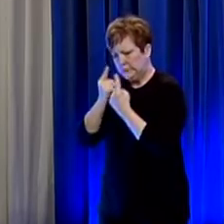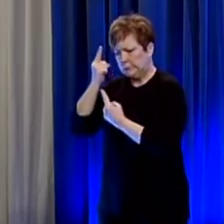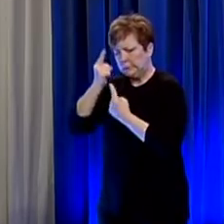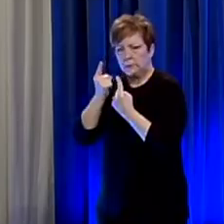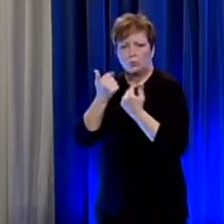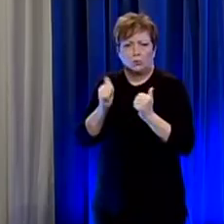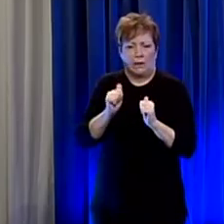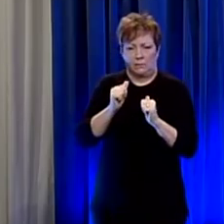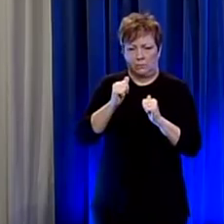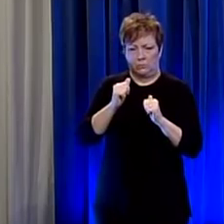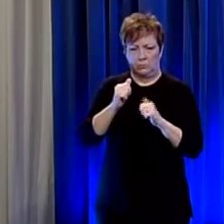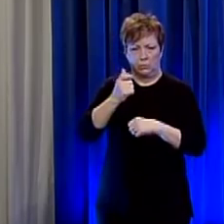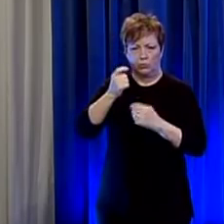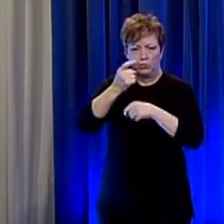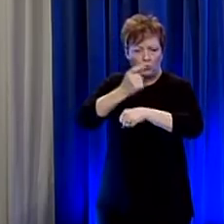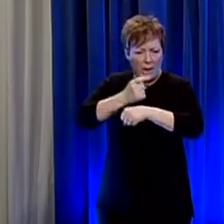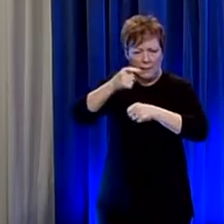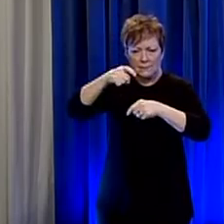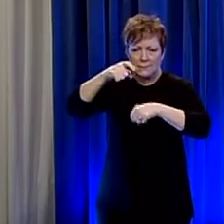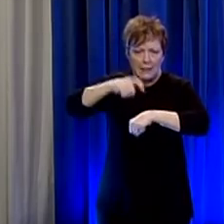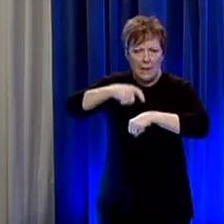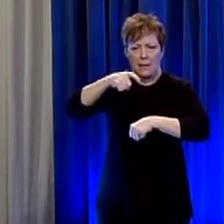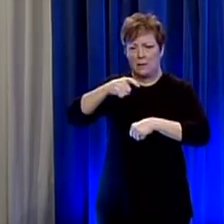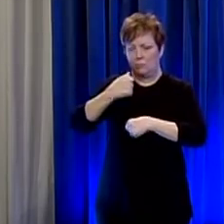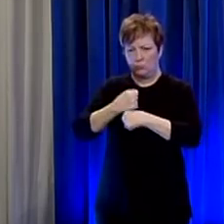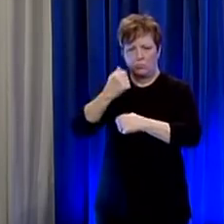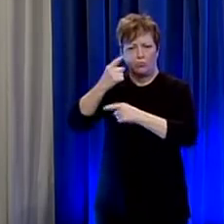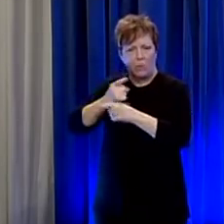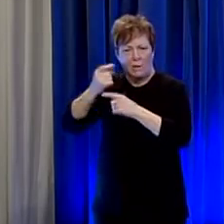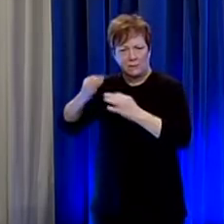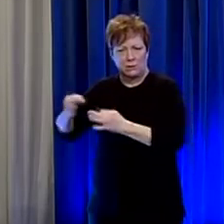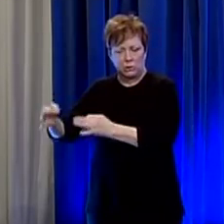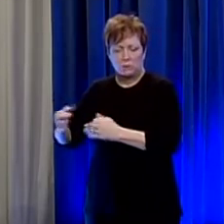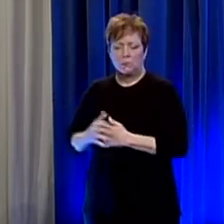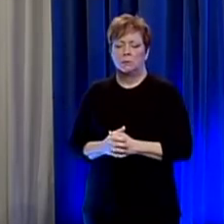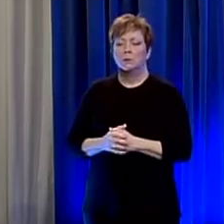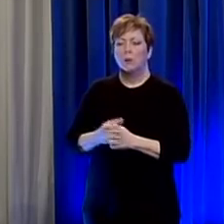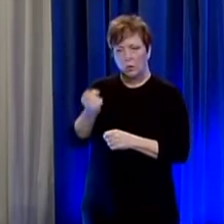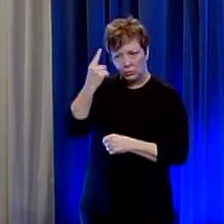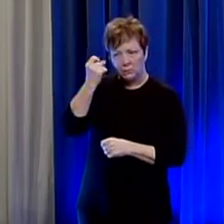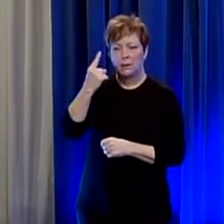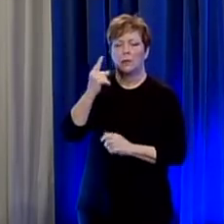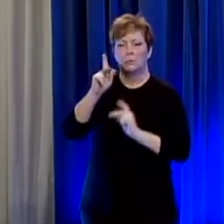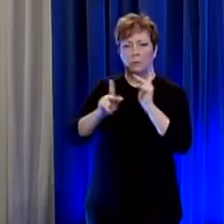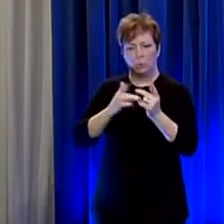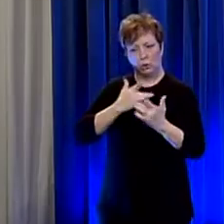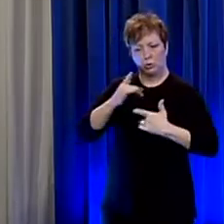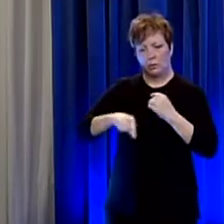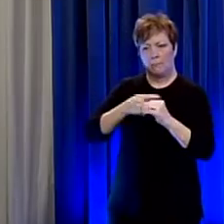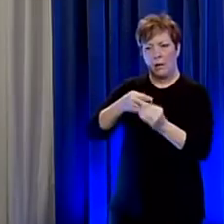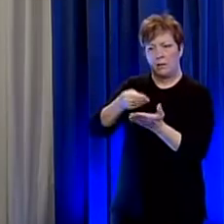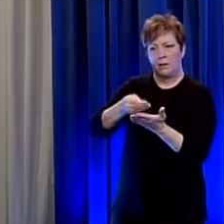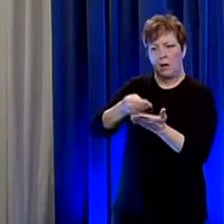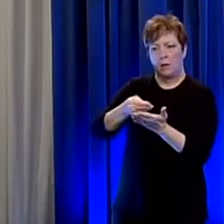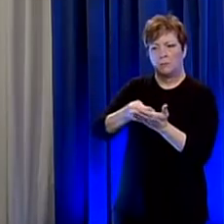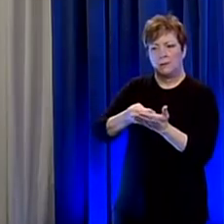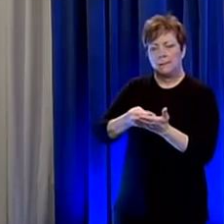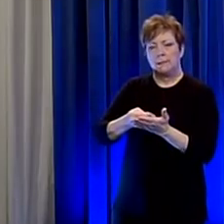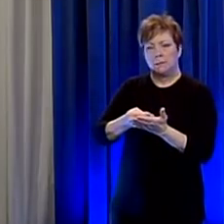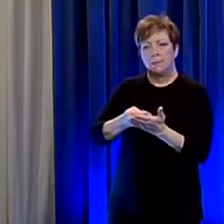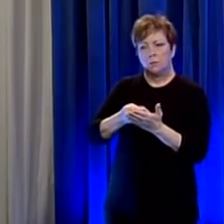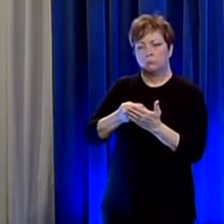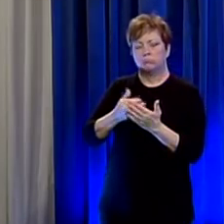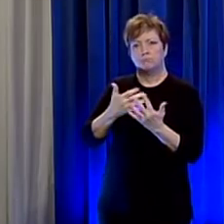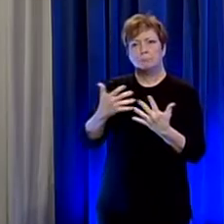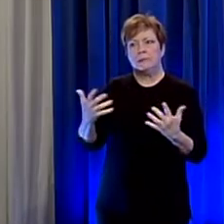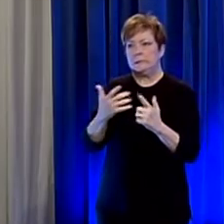but but we certainly understand other people's concerns about the economy i think it's clear from what's happening in the world this has a dramatic impact